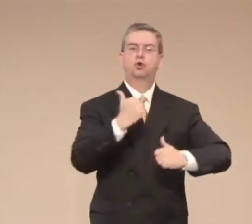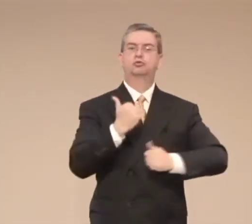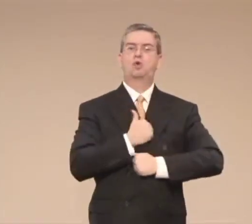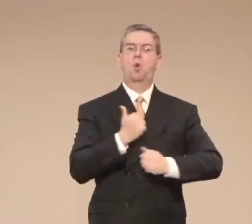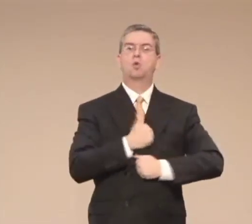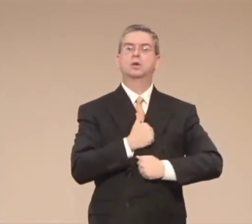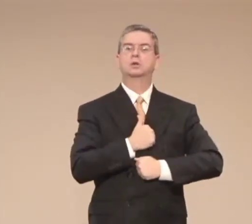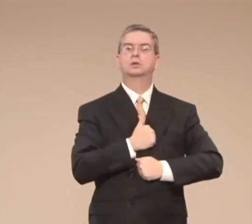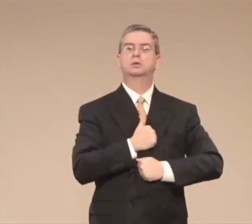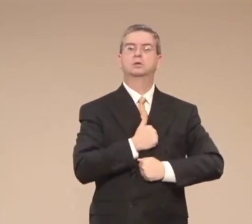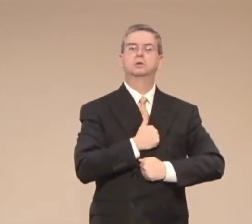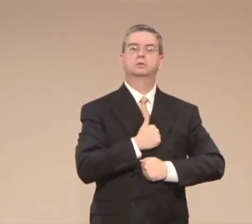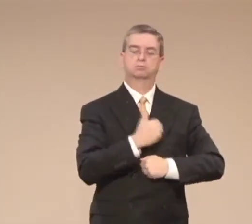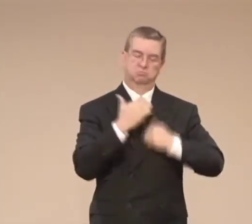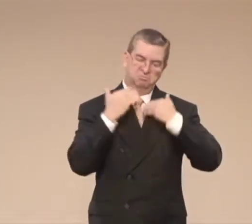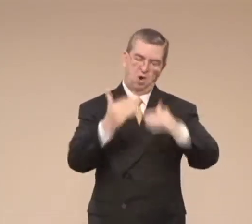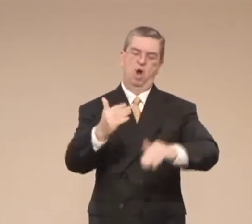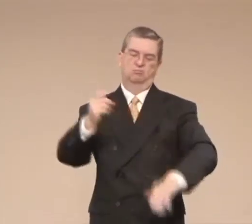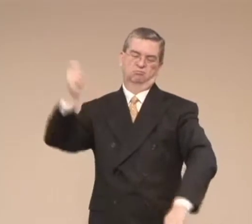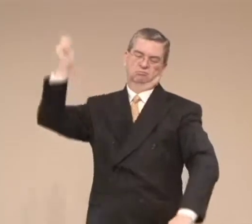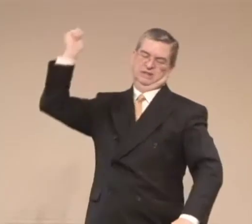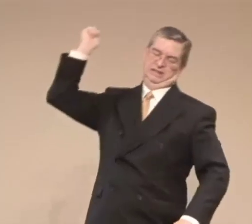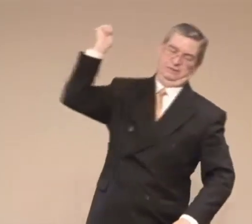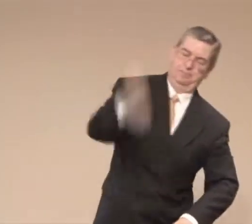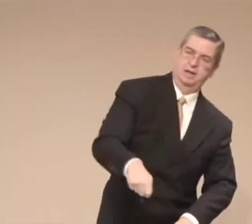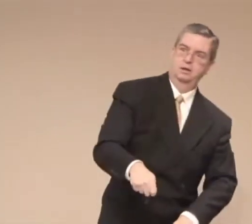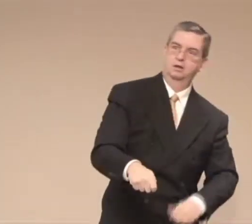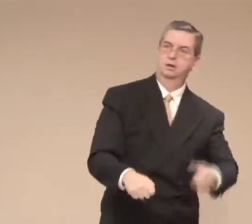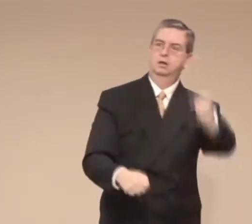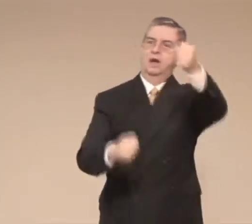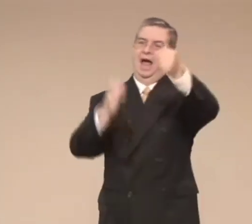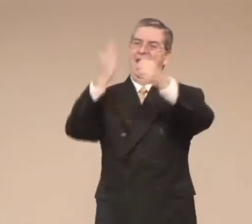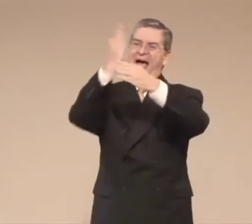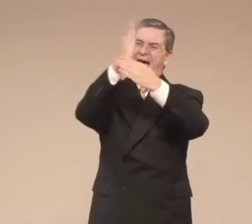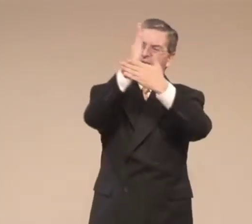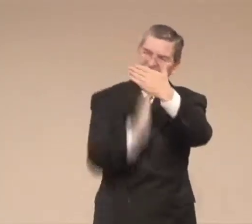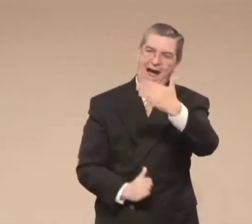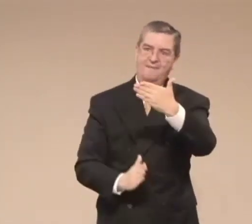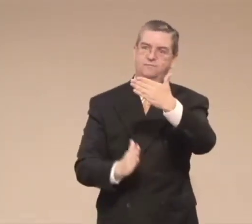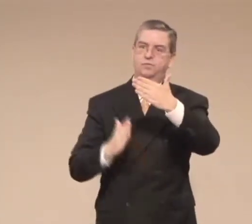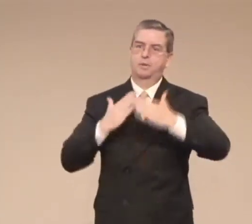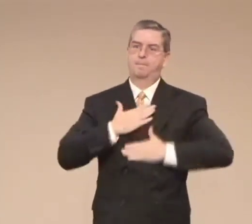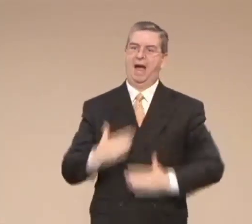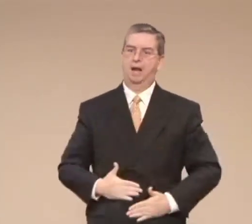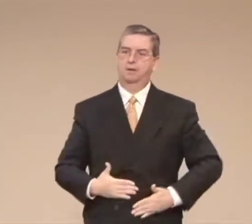Solomon ordered the soldiers, go ahead, cut the baby in half.